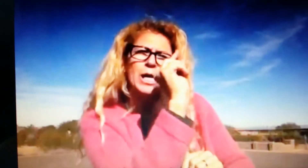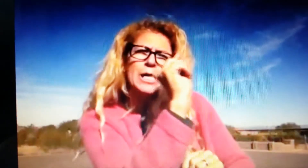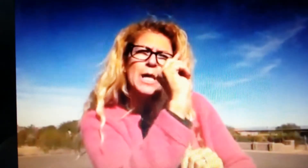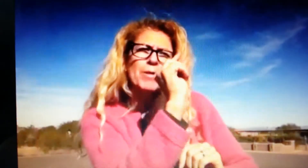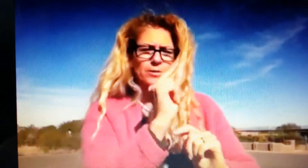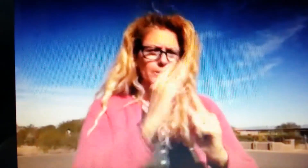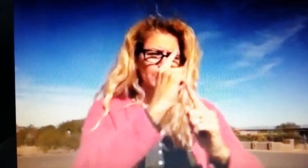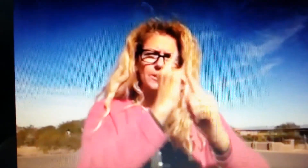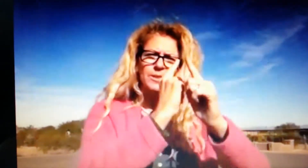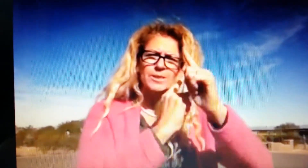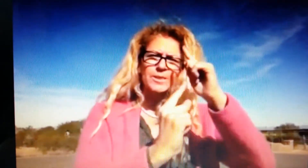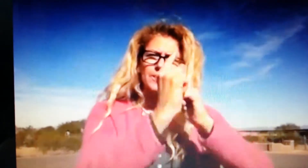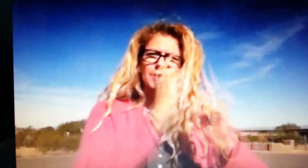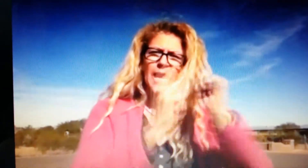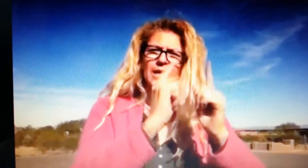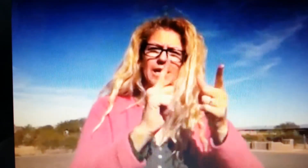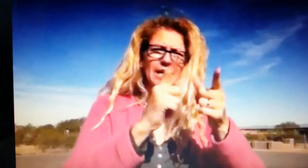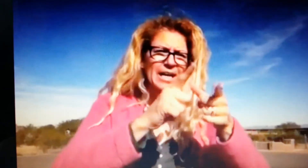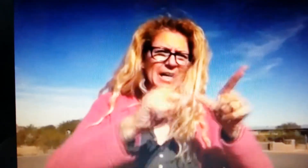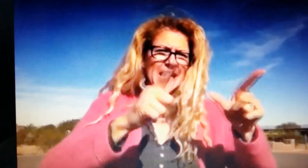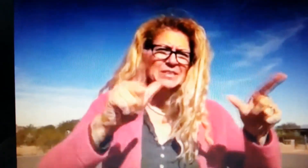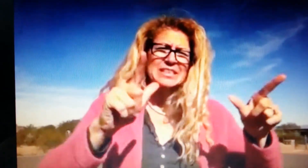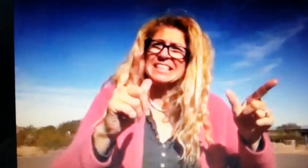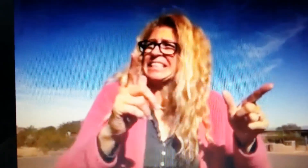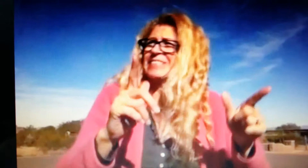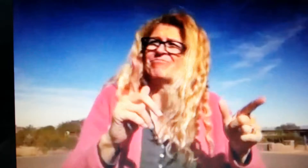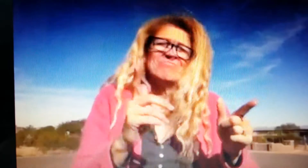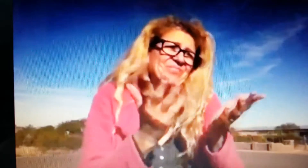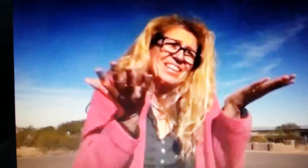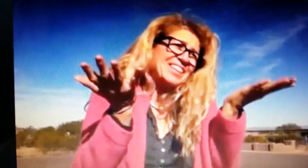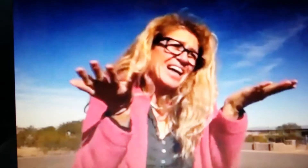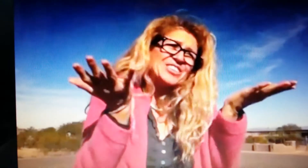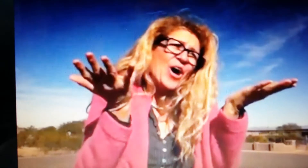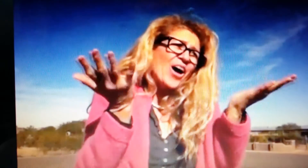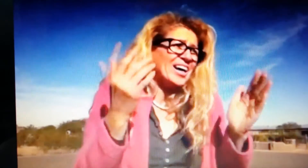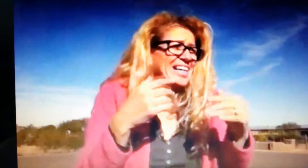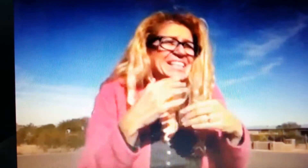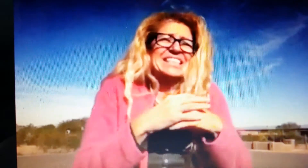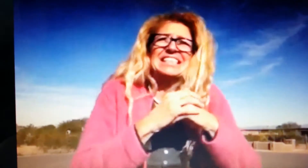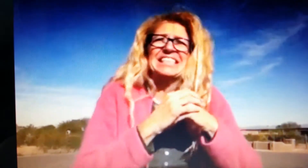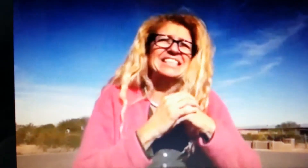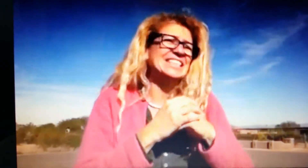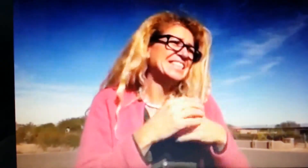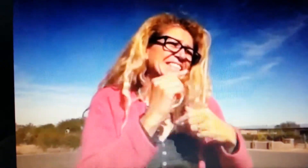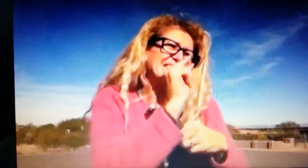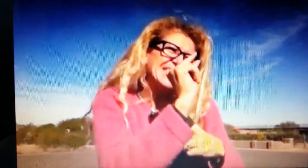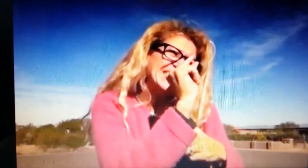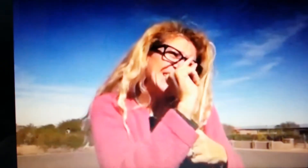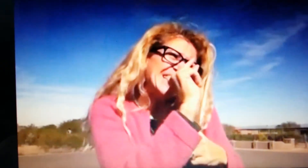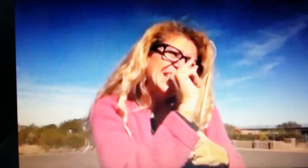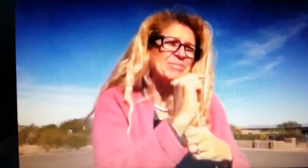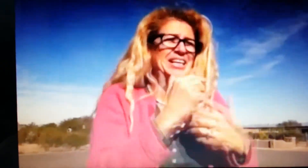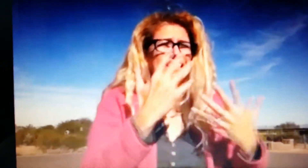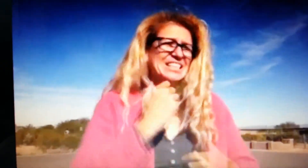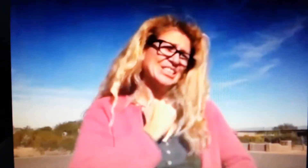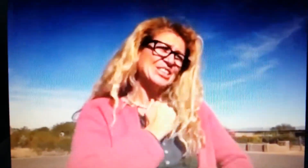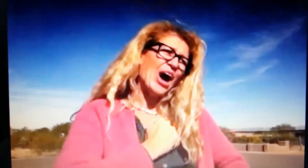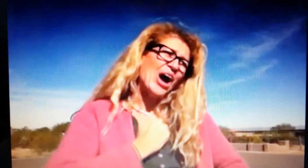oh you're deaf and they tell us wait hold on I know a little bit of sign I'm